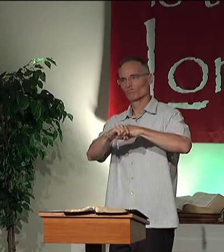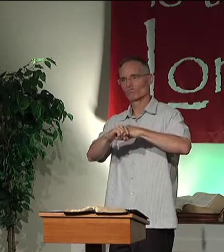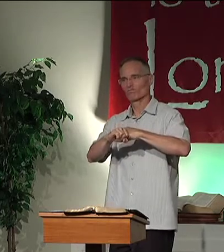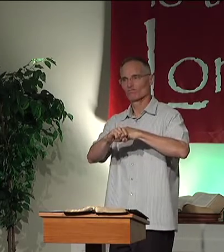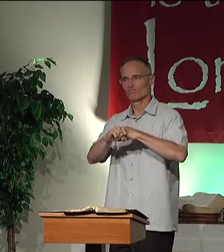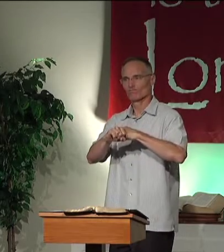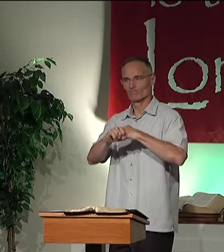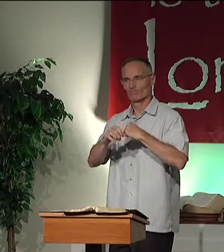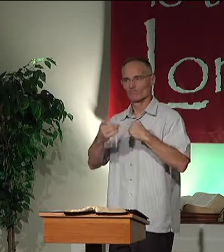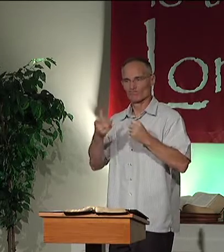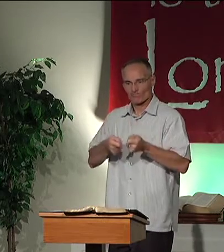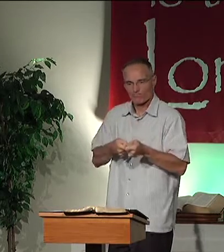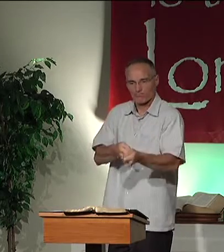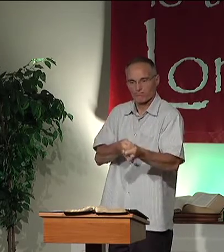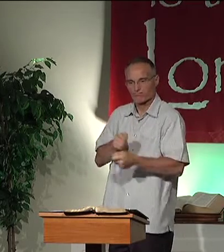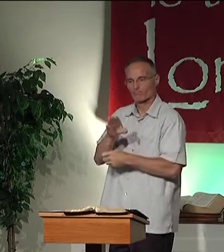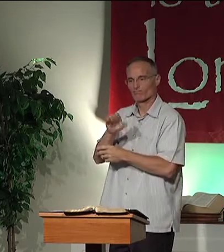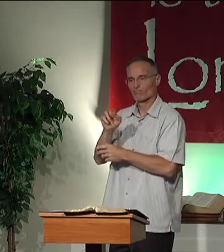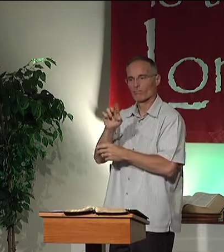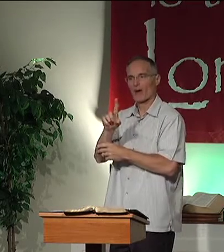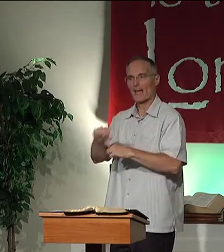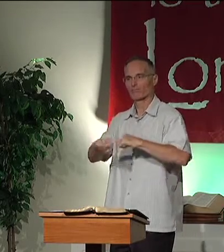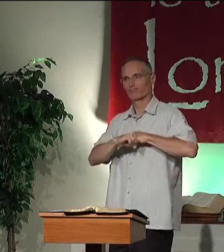You know, it's like it's stranded into you.